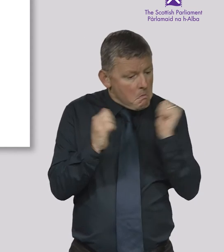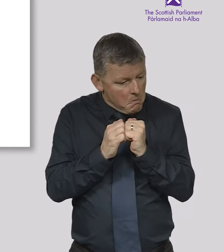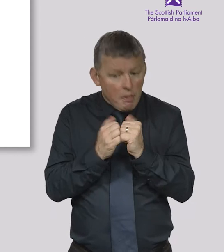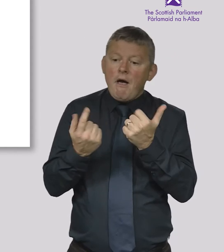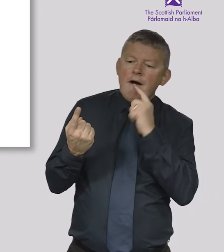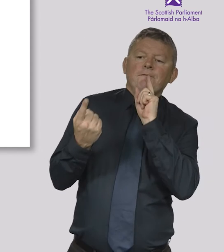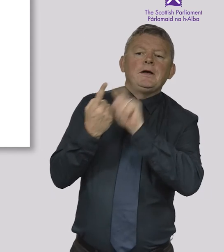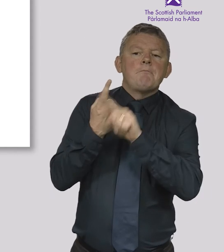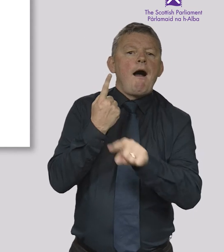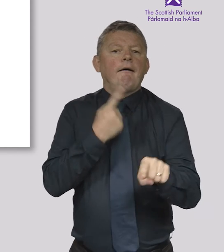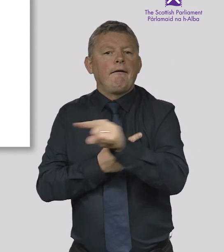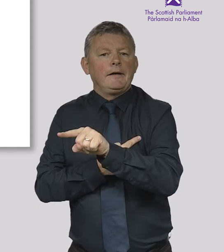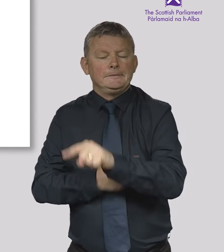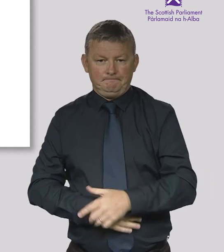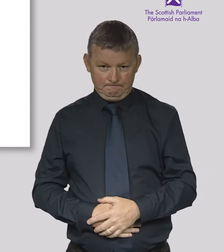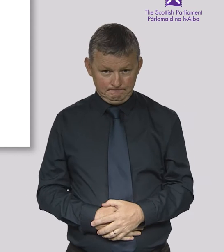to raise an issue.